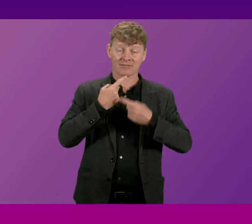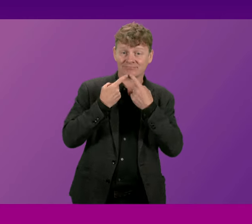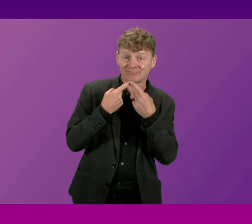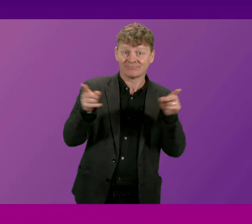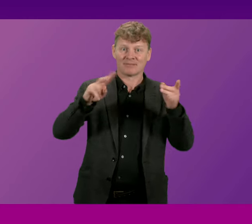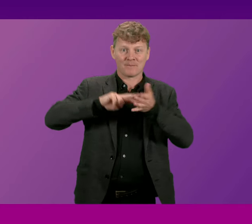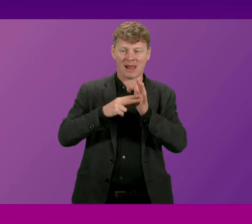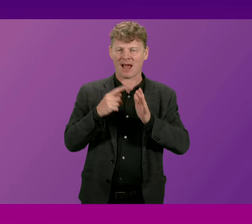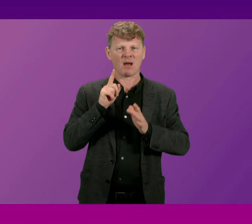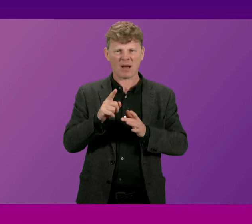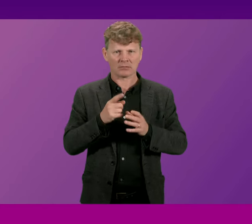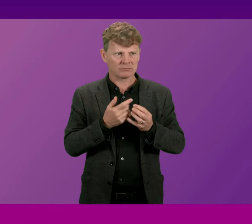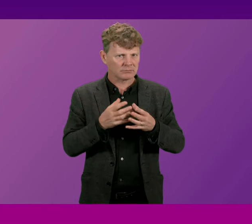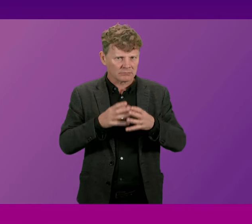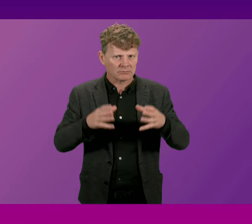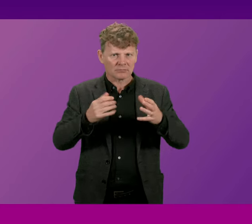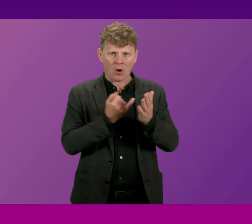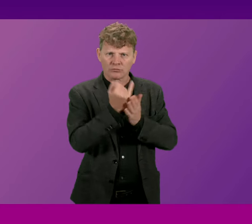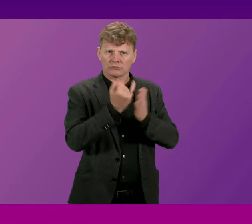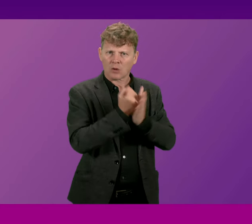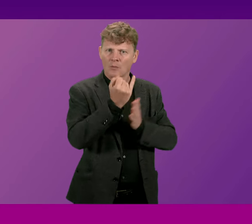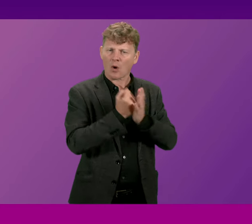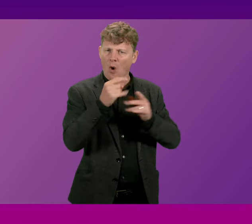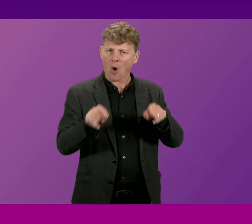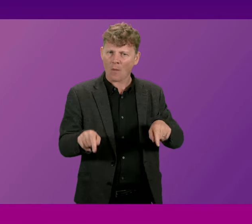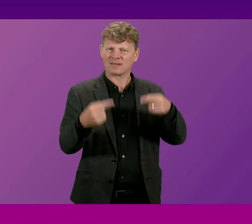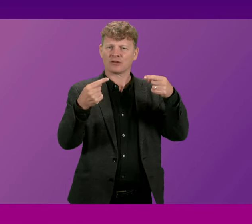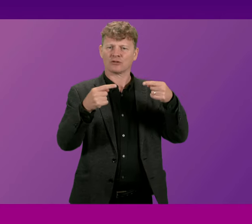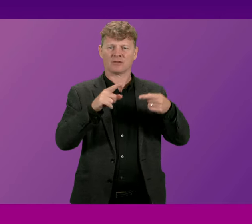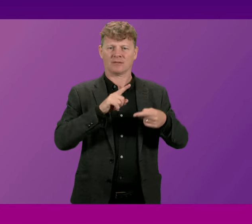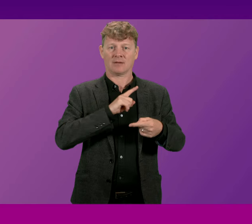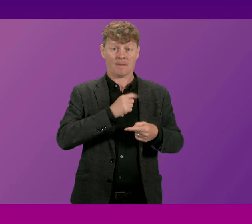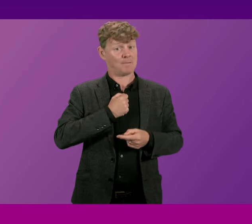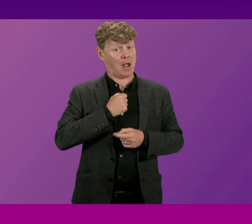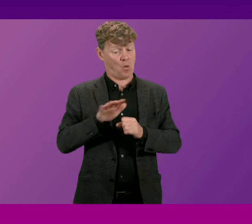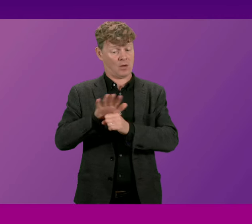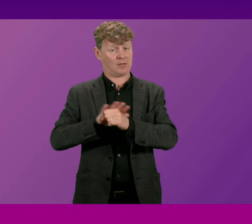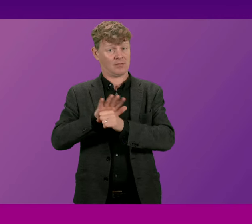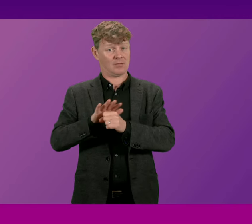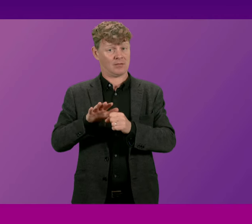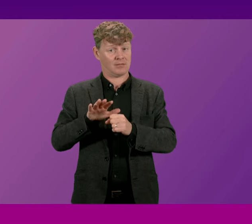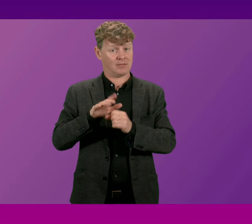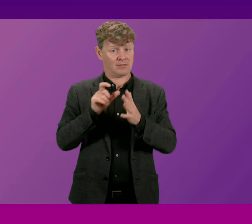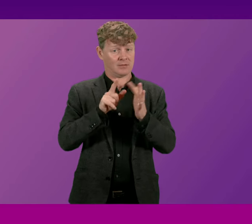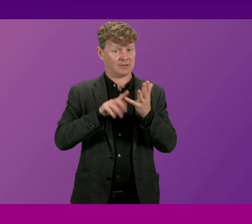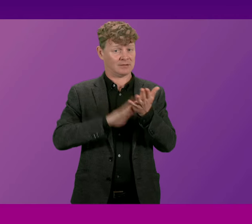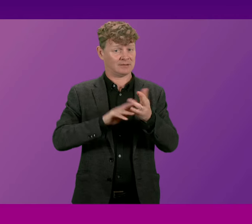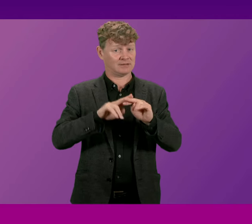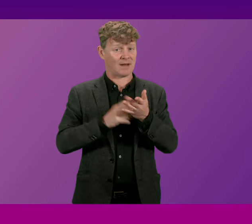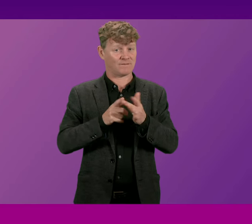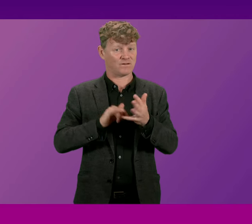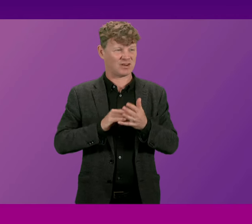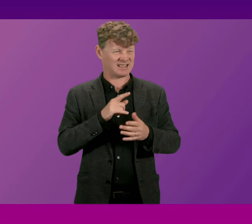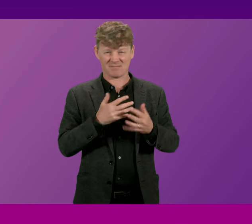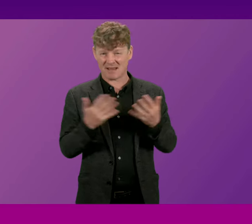and growing opposition to this proposal which now spills into my own Dumfrieshire constituency many fear this promises to be